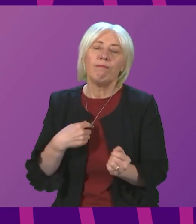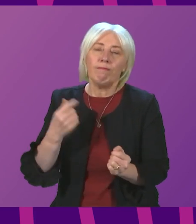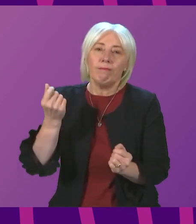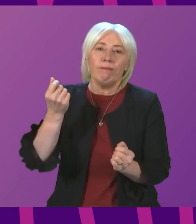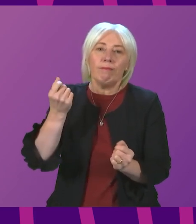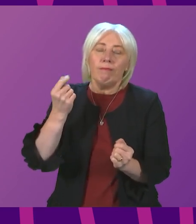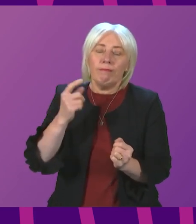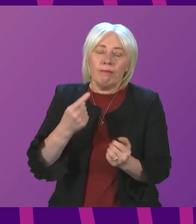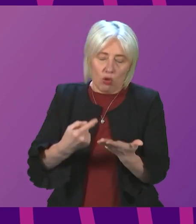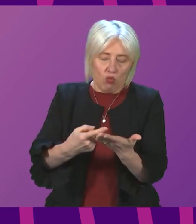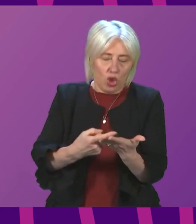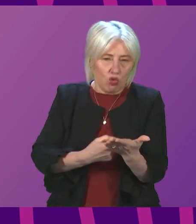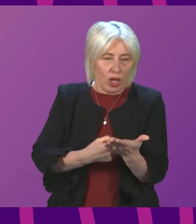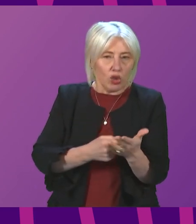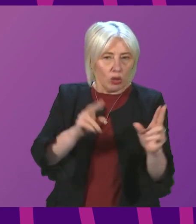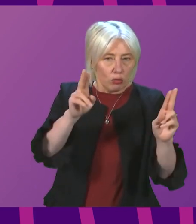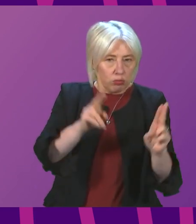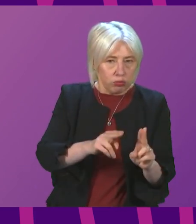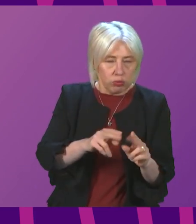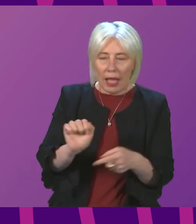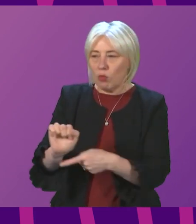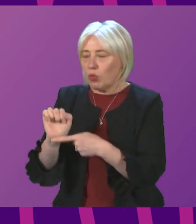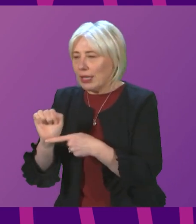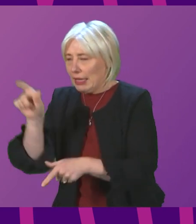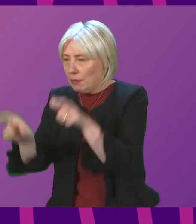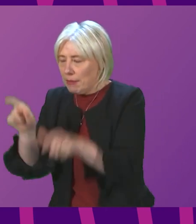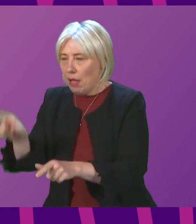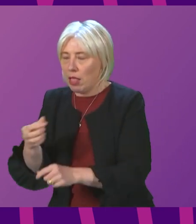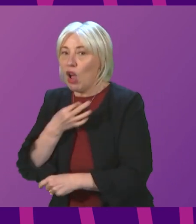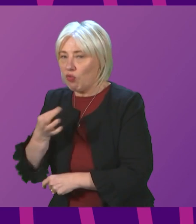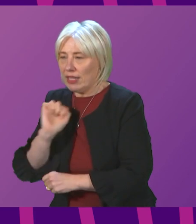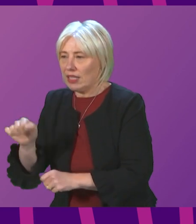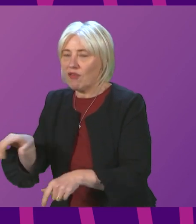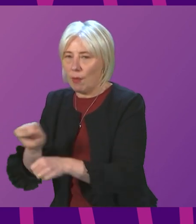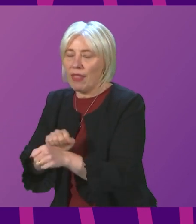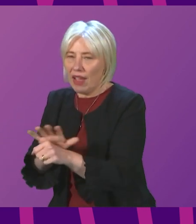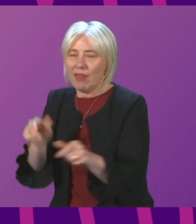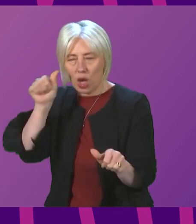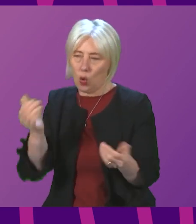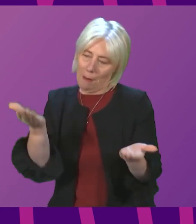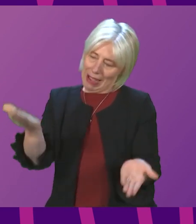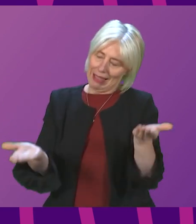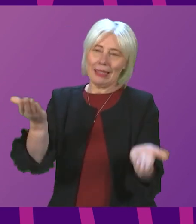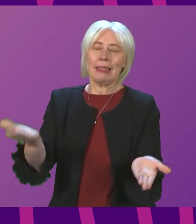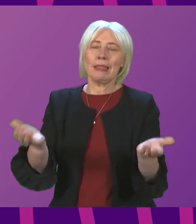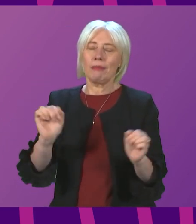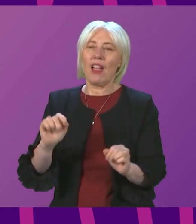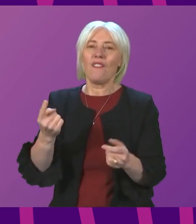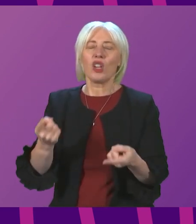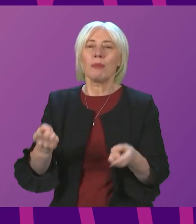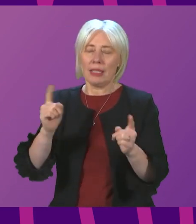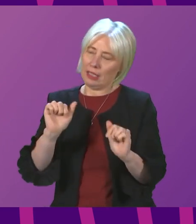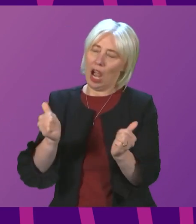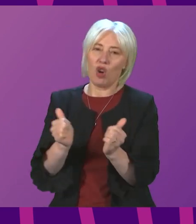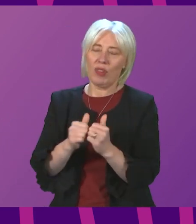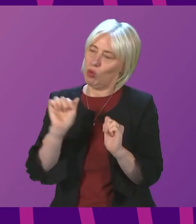balance lifting restrictions with the need to protect people most at risk from the virus. And I share the First Minister's appeal for people to